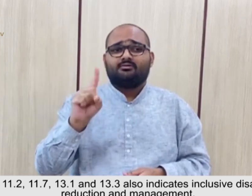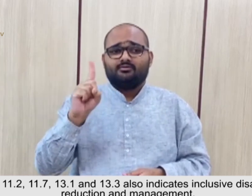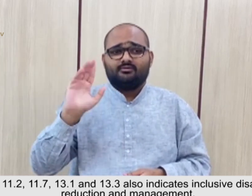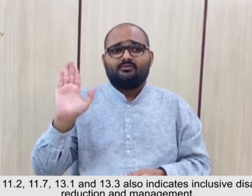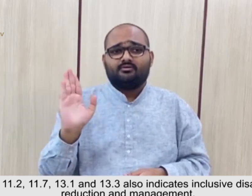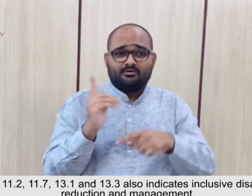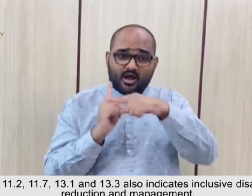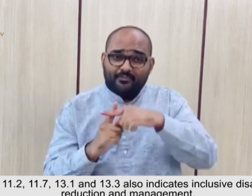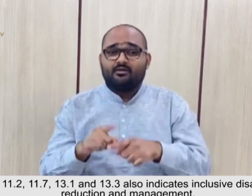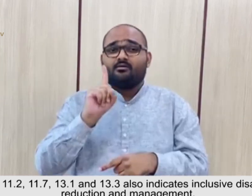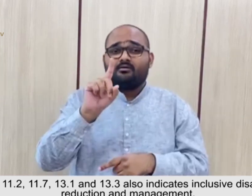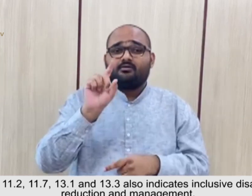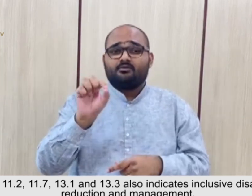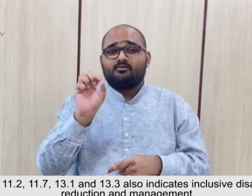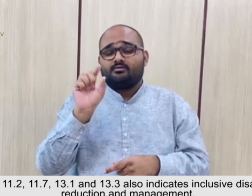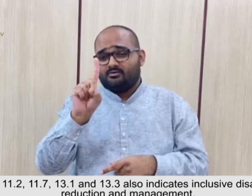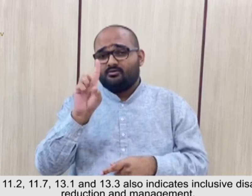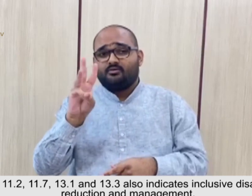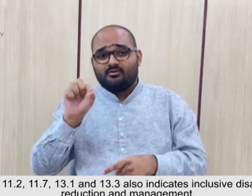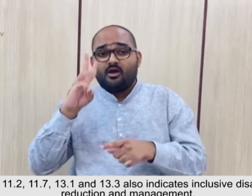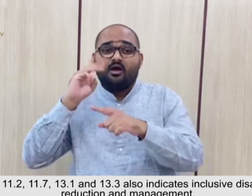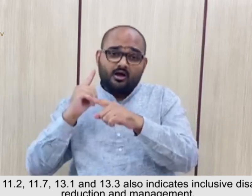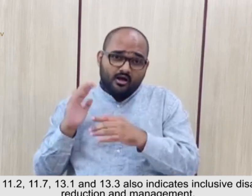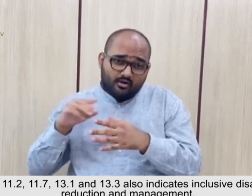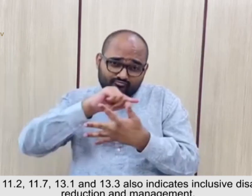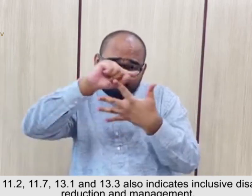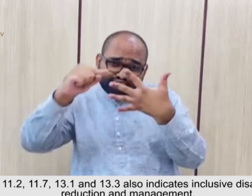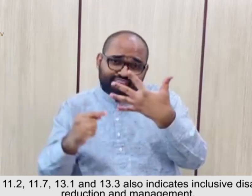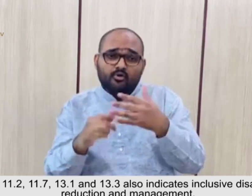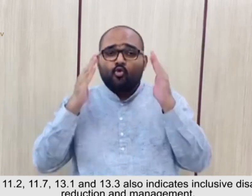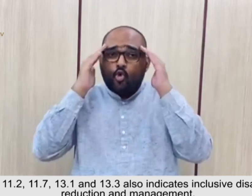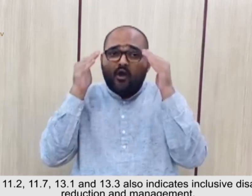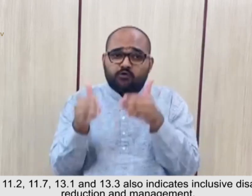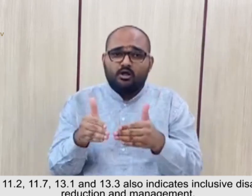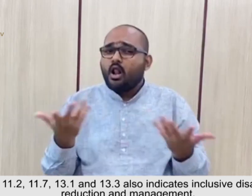Inclusive Disaster Risk Reduction and Management